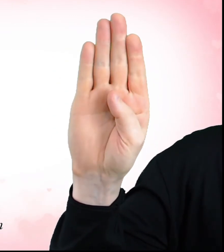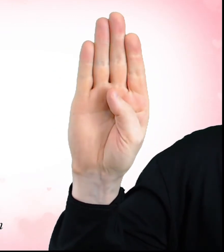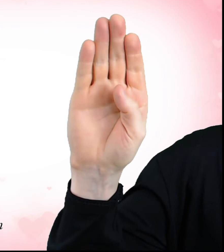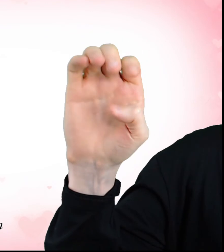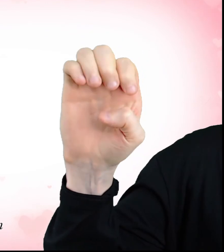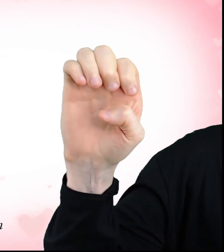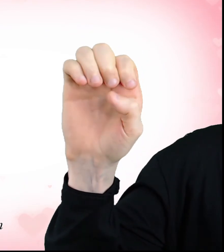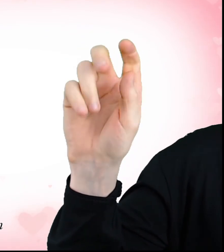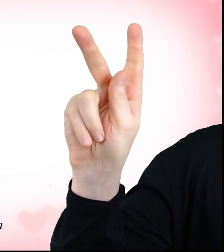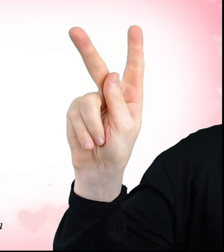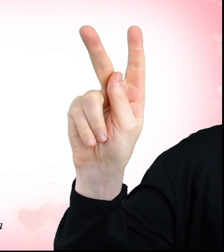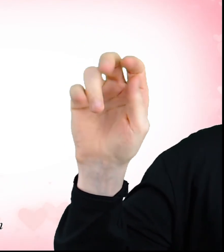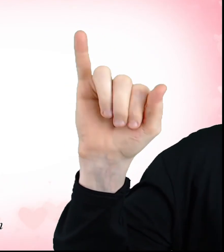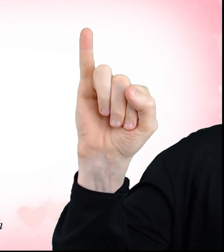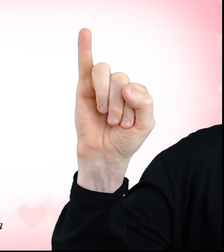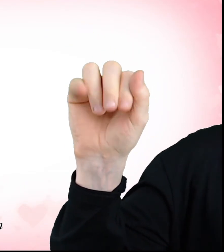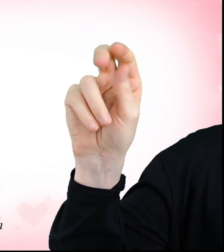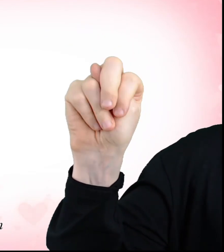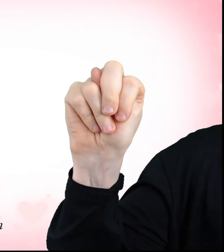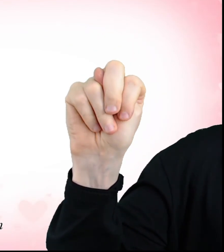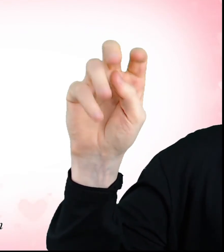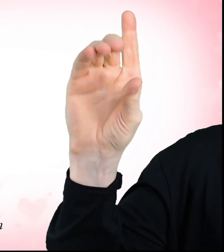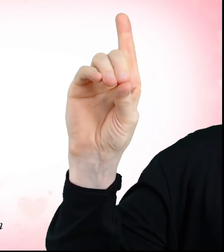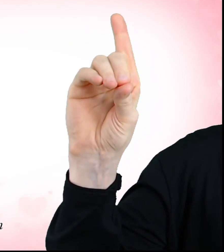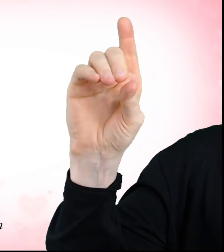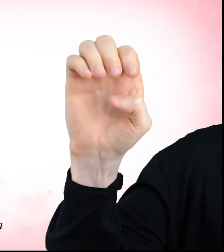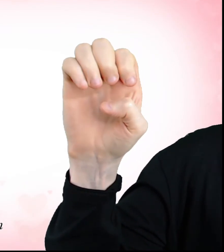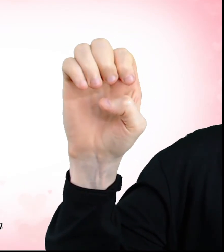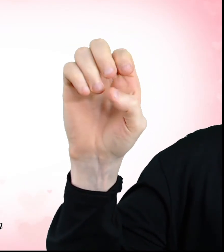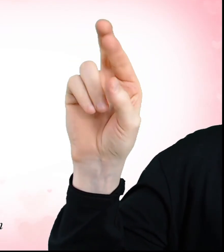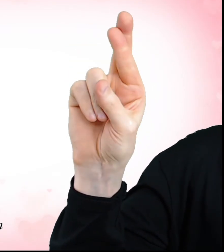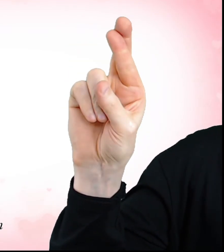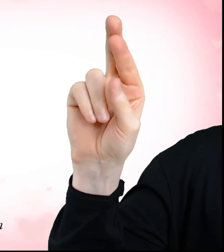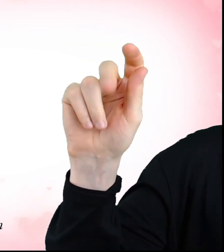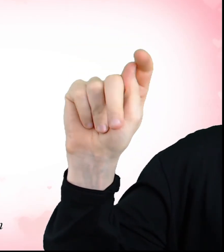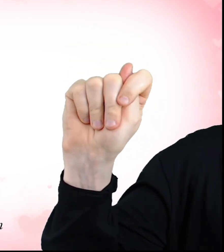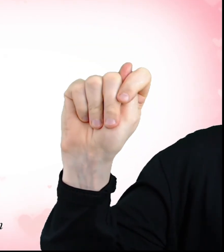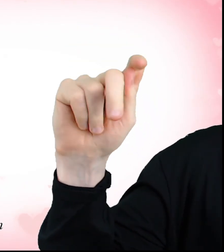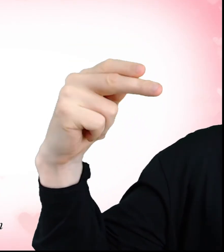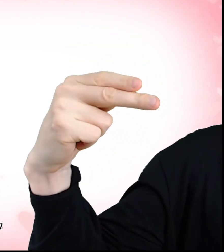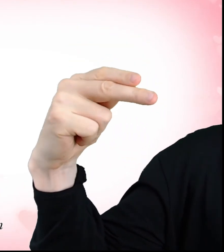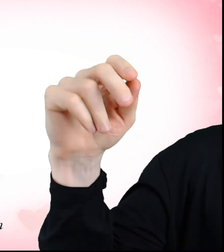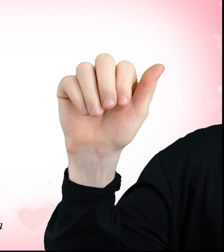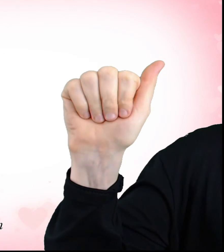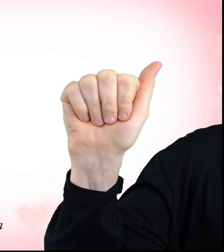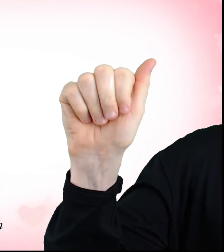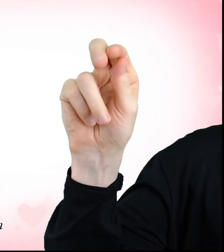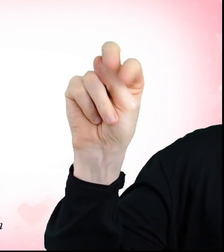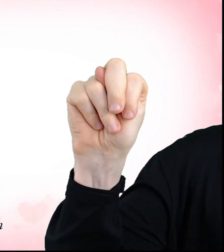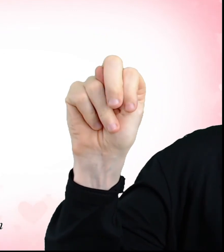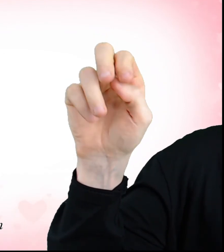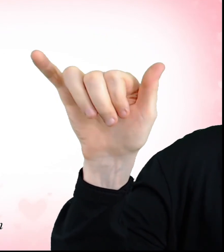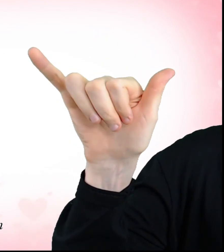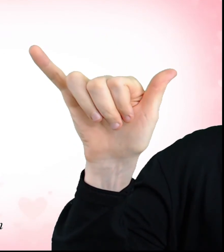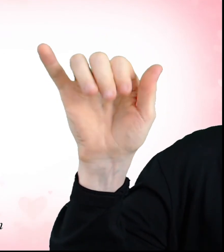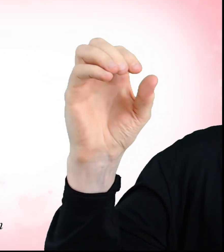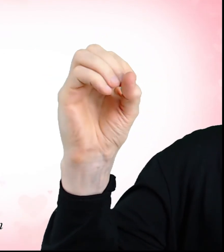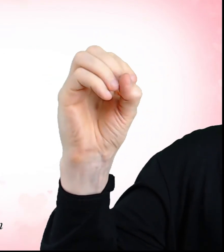I got you, moonlight You're my starlight I need you, all night